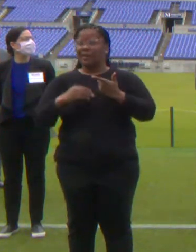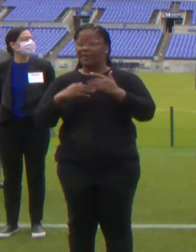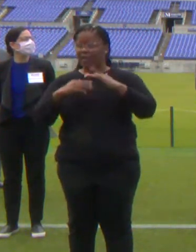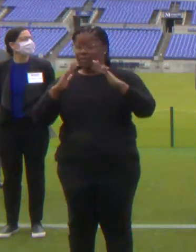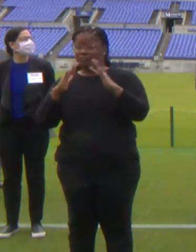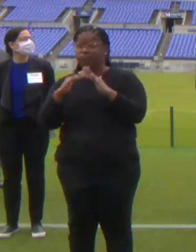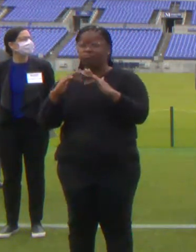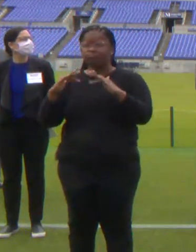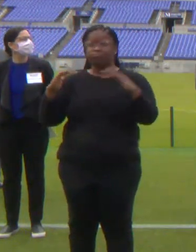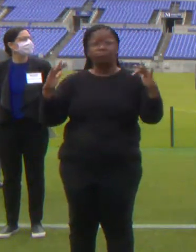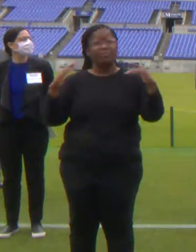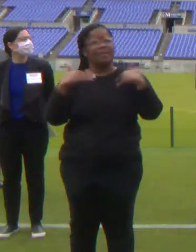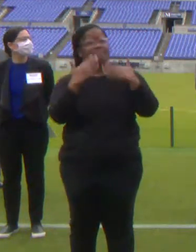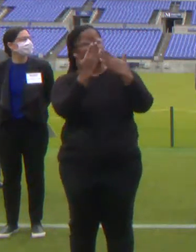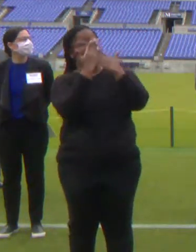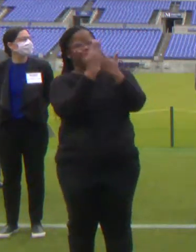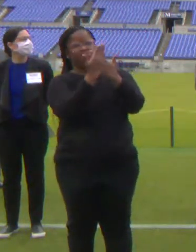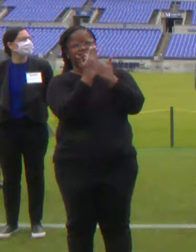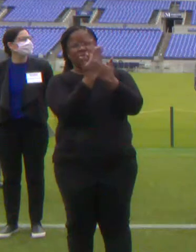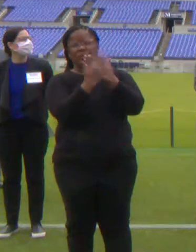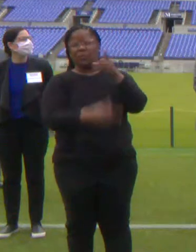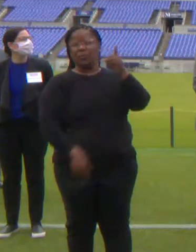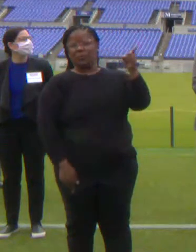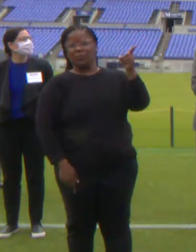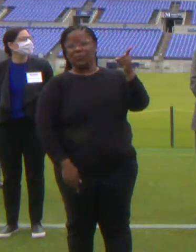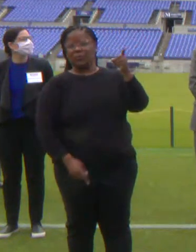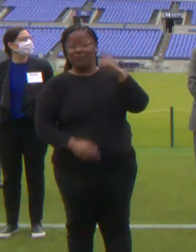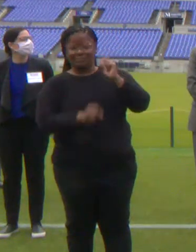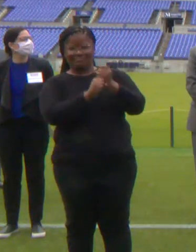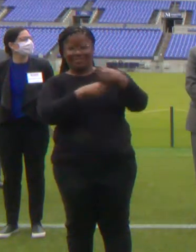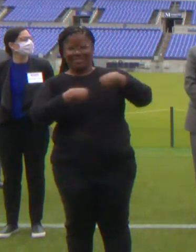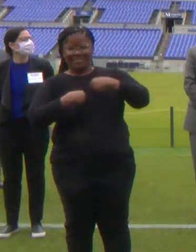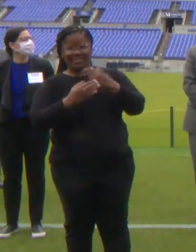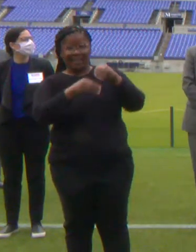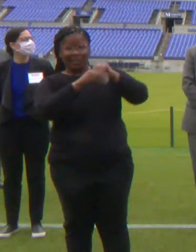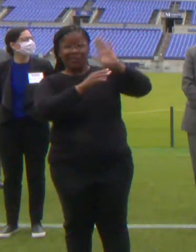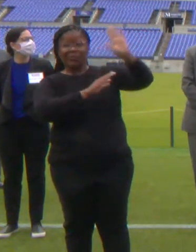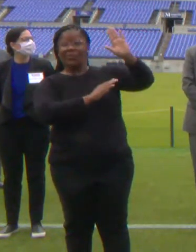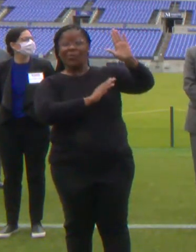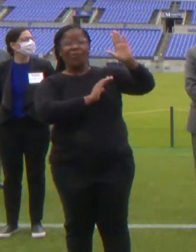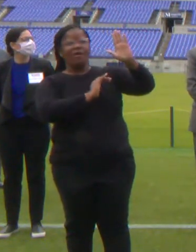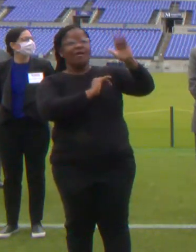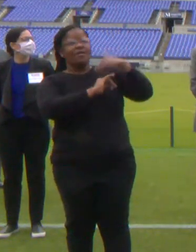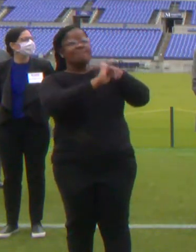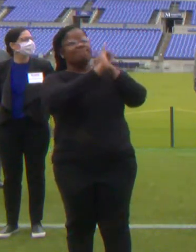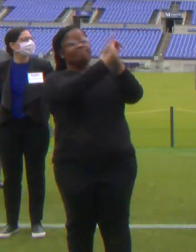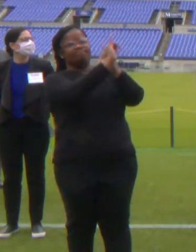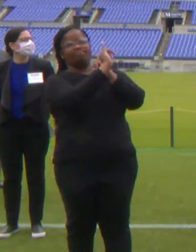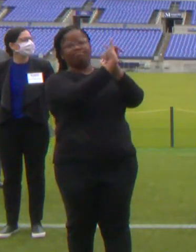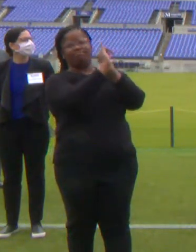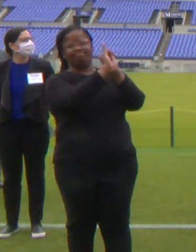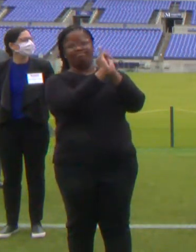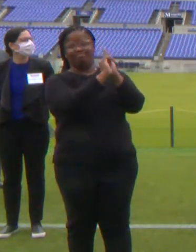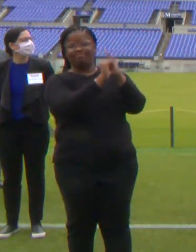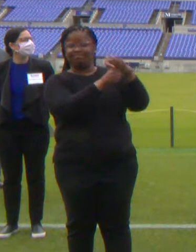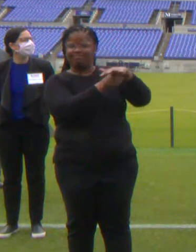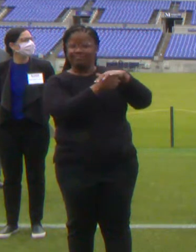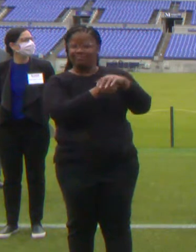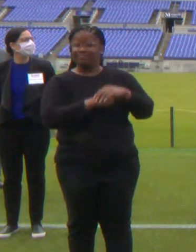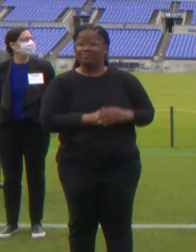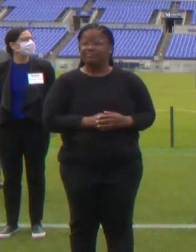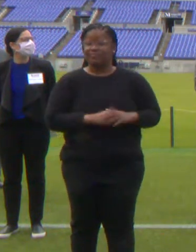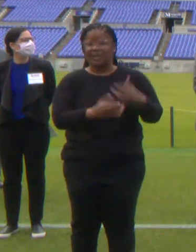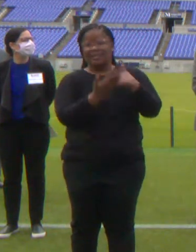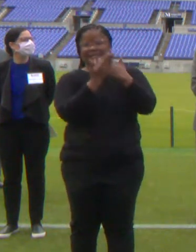thank you for being made in your image, being sisters and brothers of one human family and able to pray as one